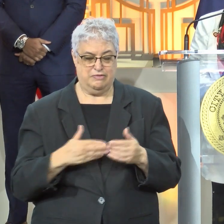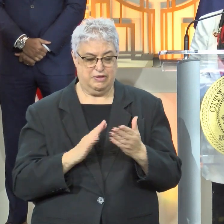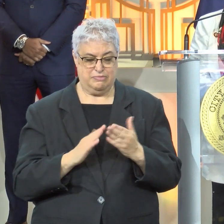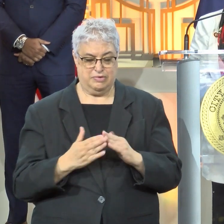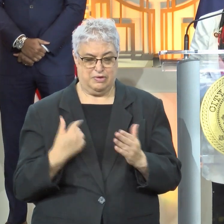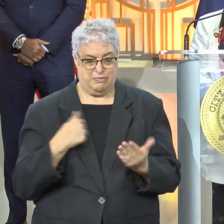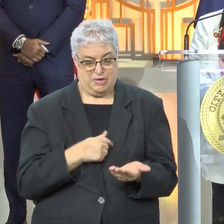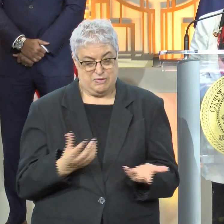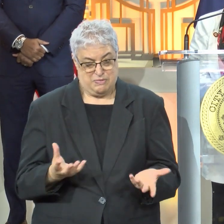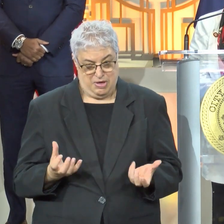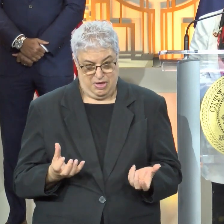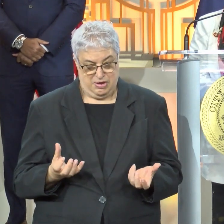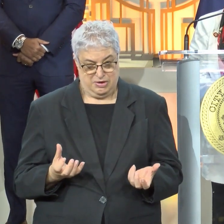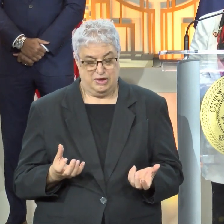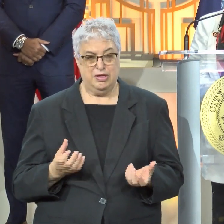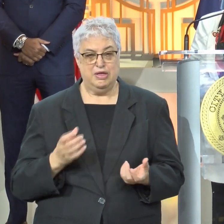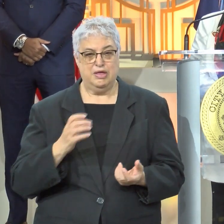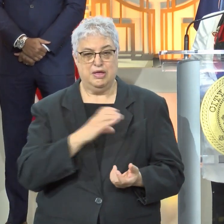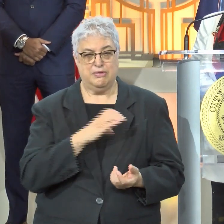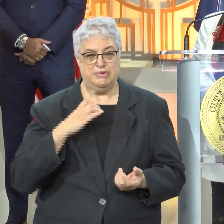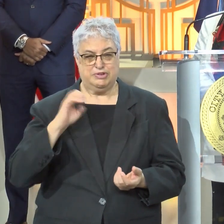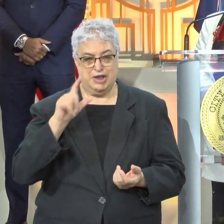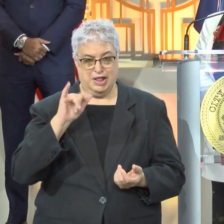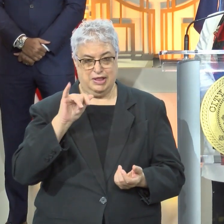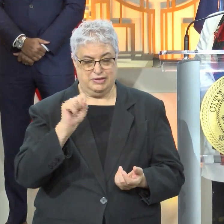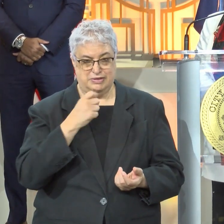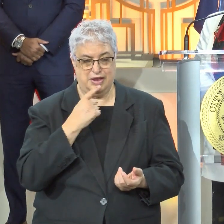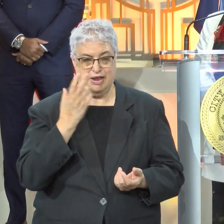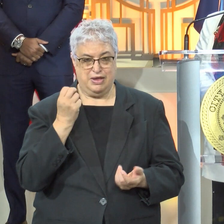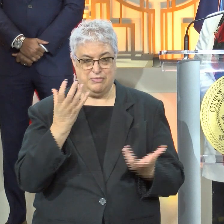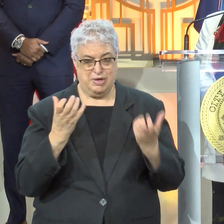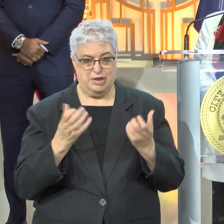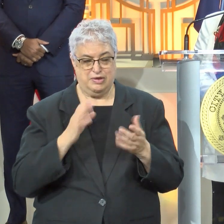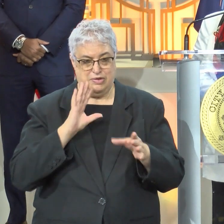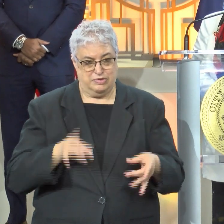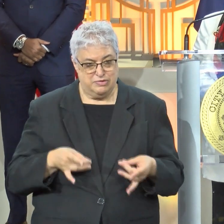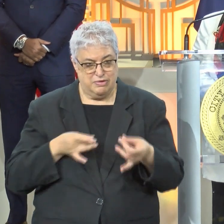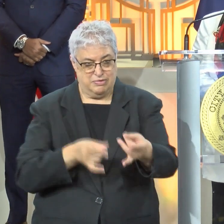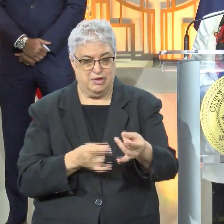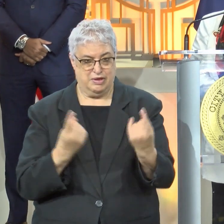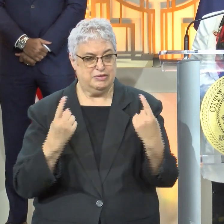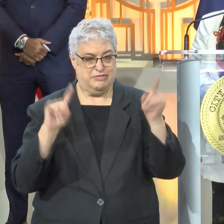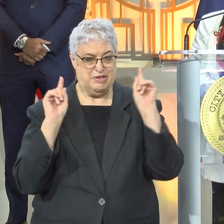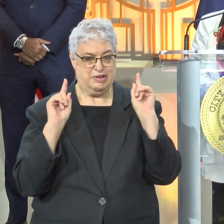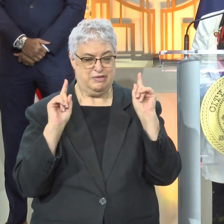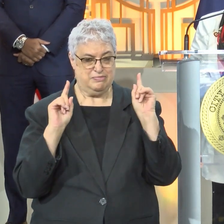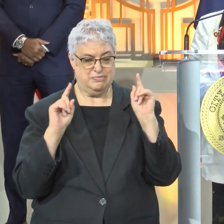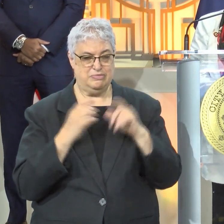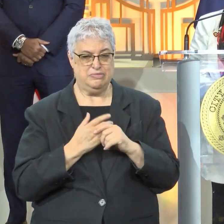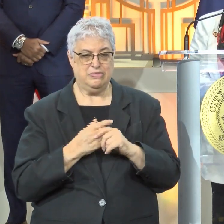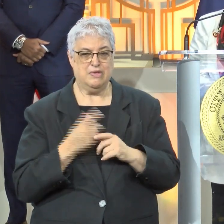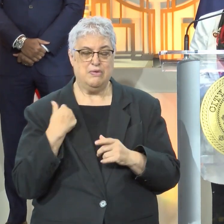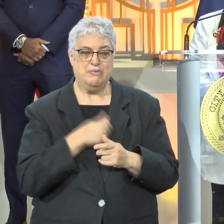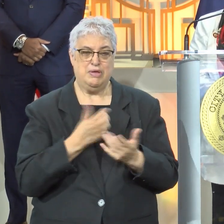chooses to do so, Commissioner Ellis has made it very clear that he's looking to streamline and be effective. But here's what